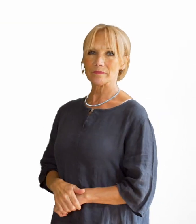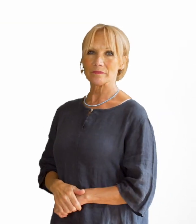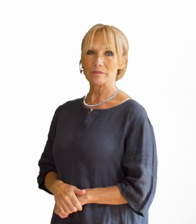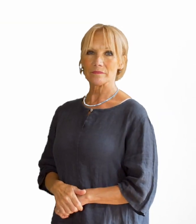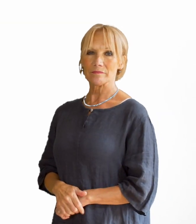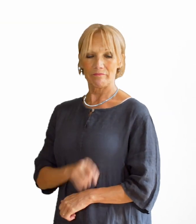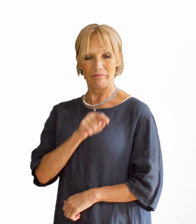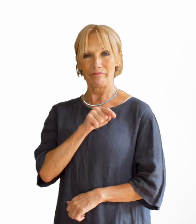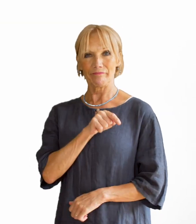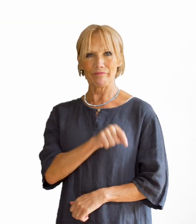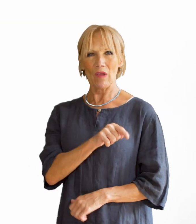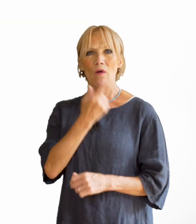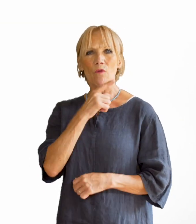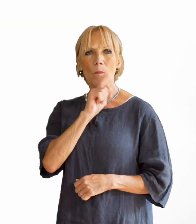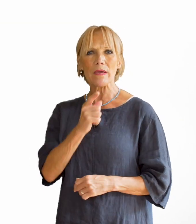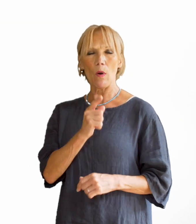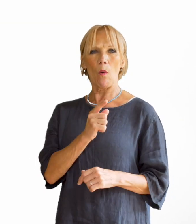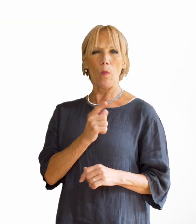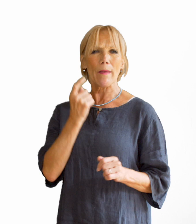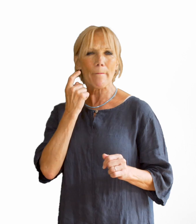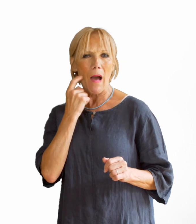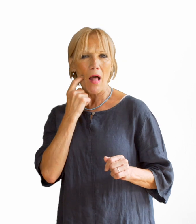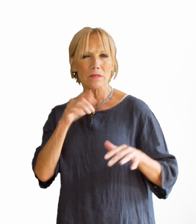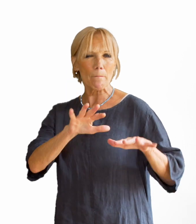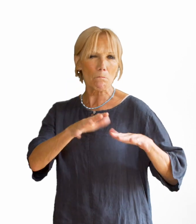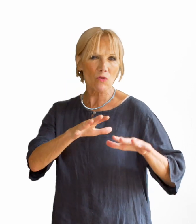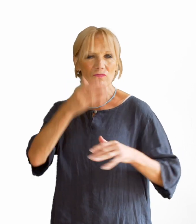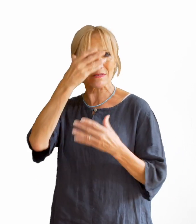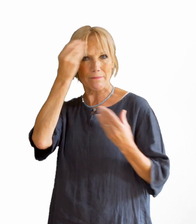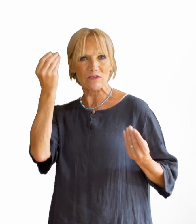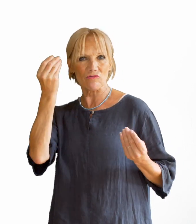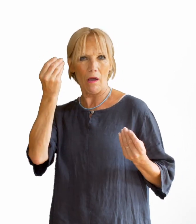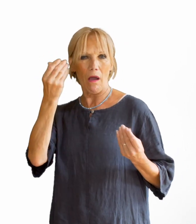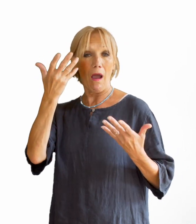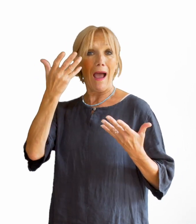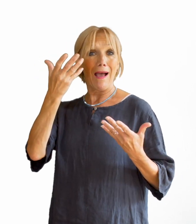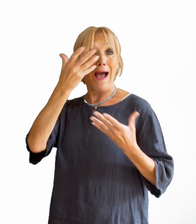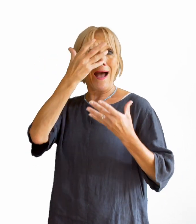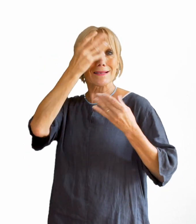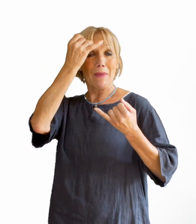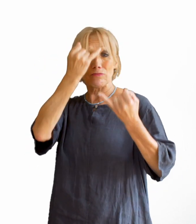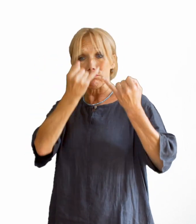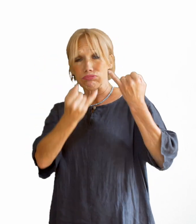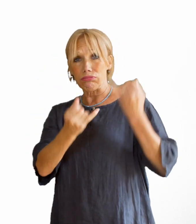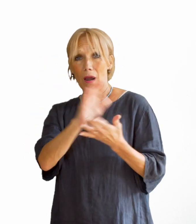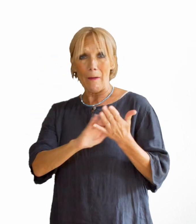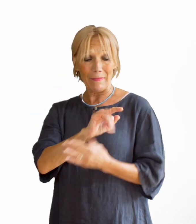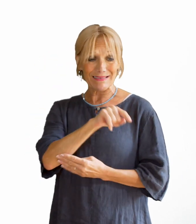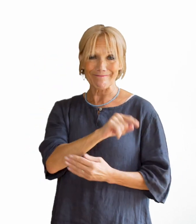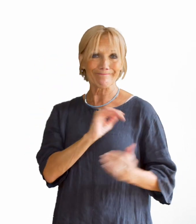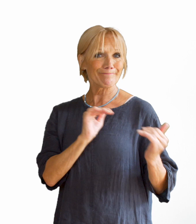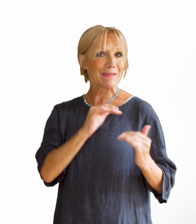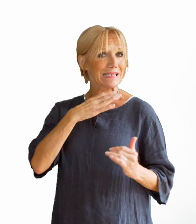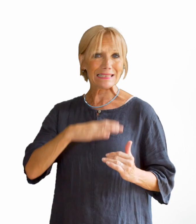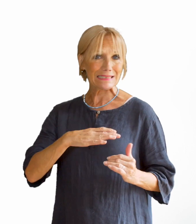Meeting centres are for people with mild to moderate dementia. As a person's dementia progresses, a meeting centre may not be able to meet their